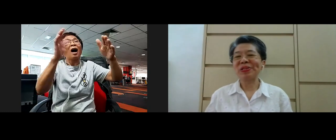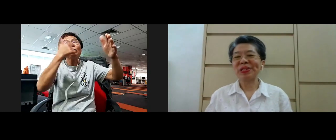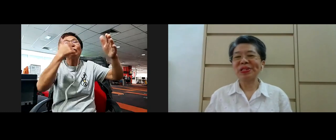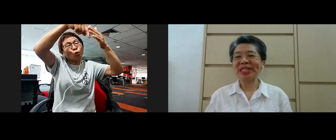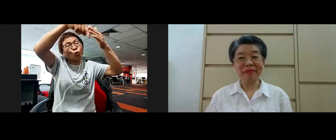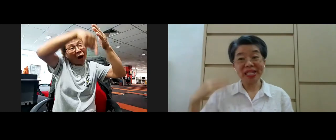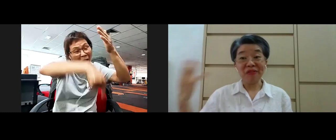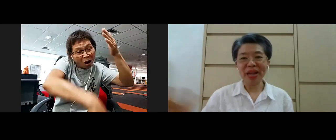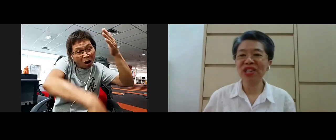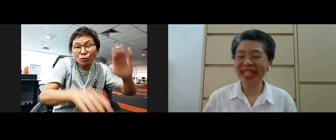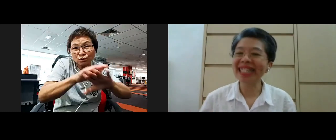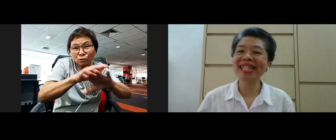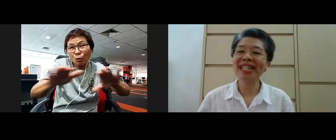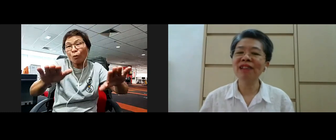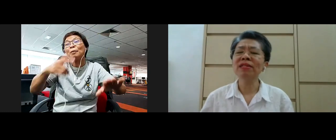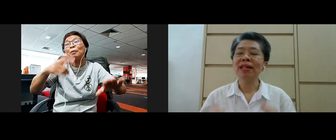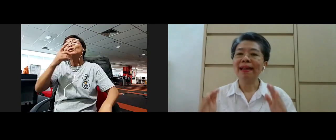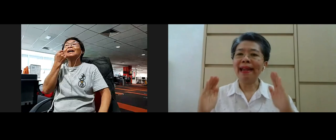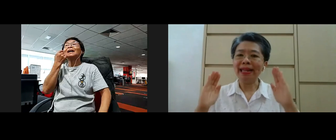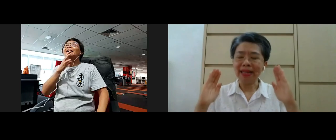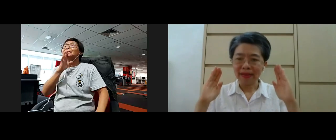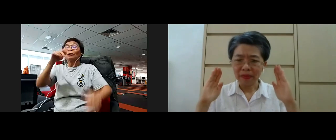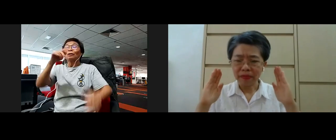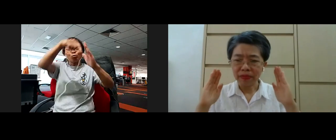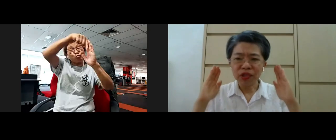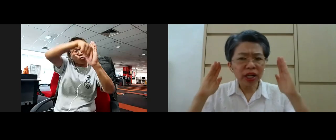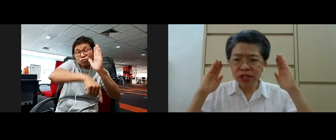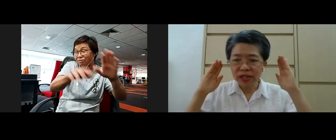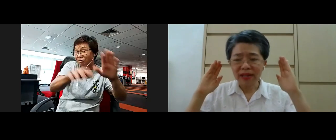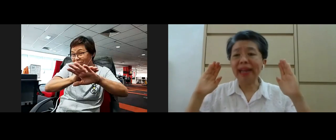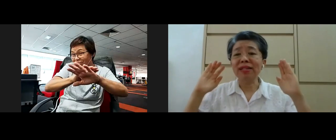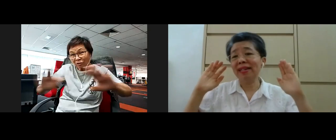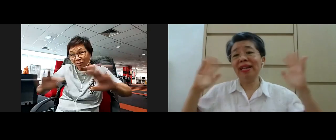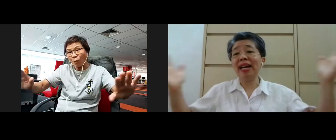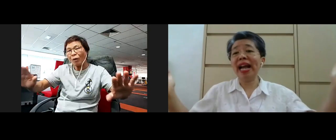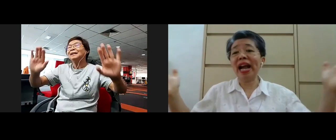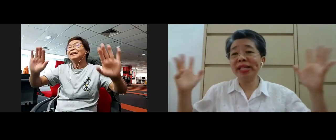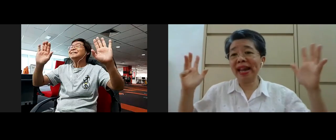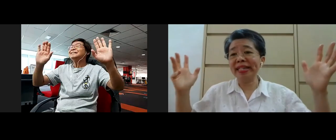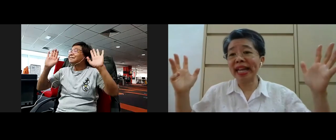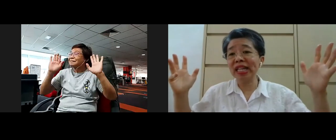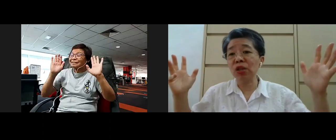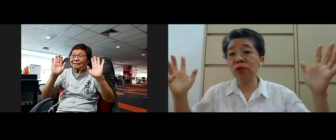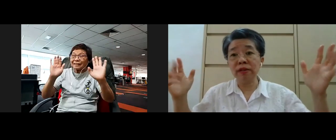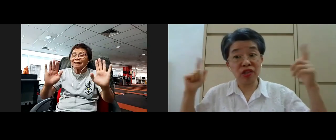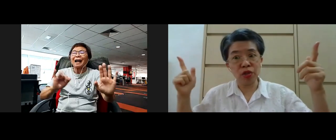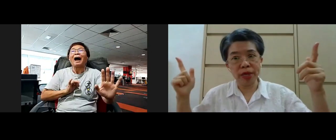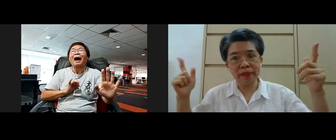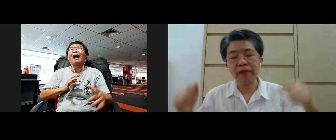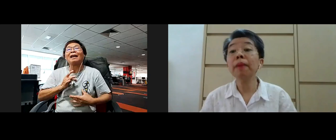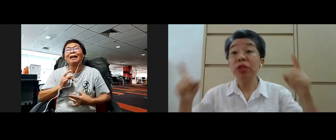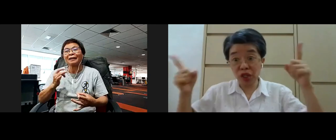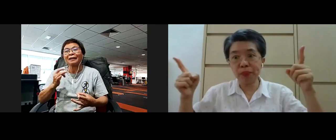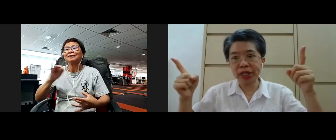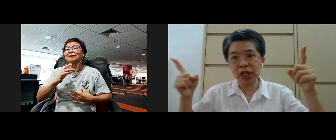so because I've mentioned that just now and just like I always like 90s slogan right just